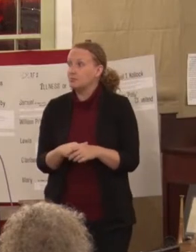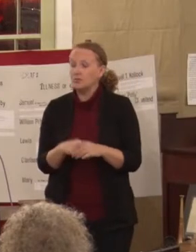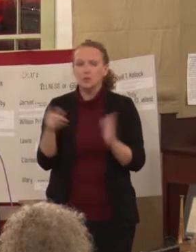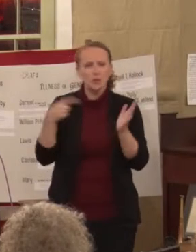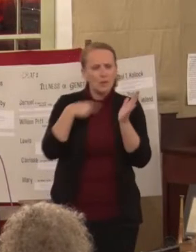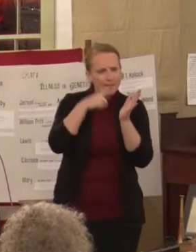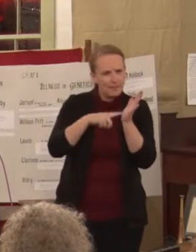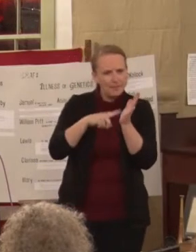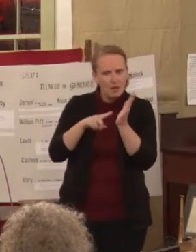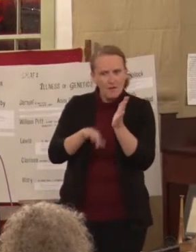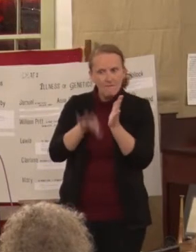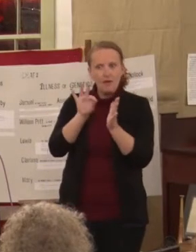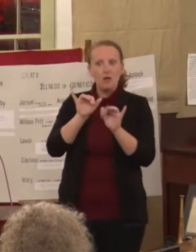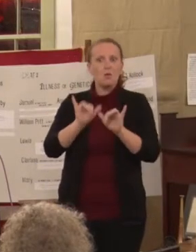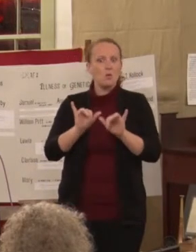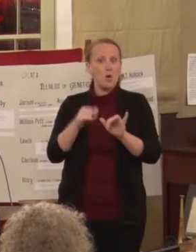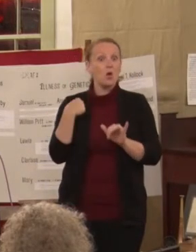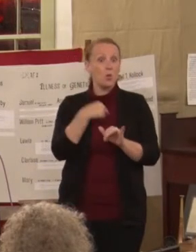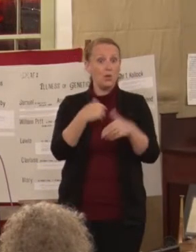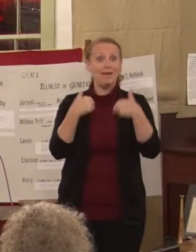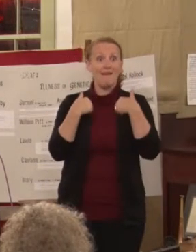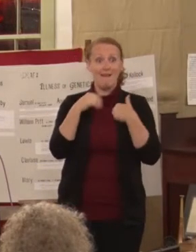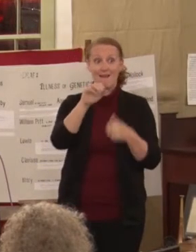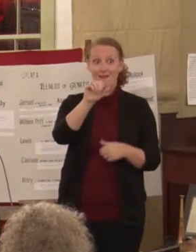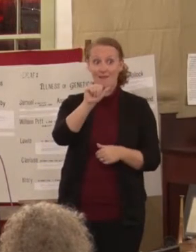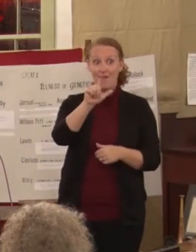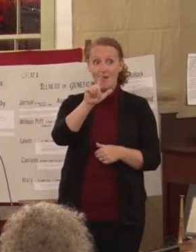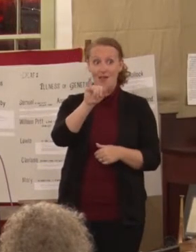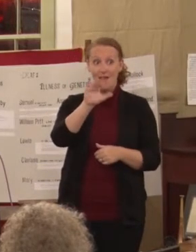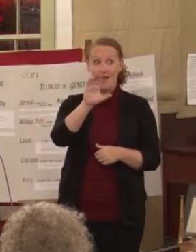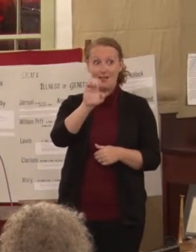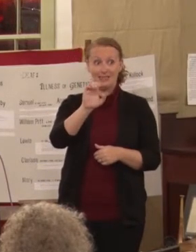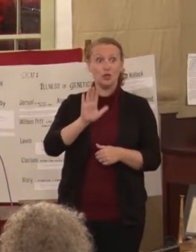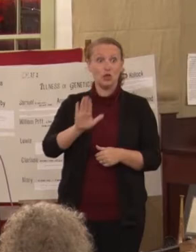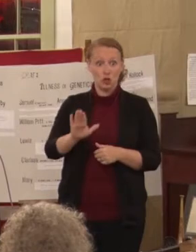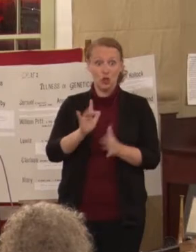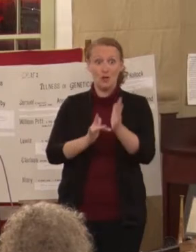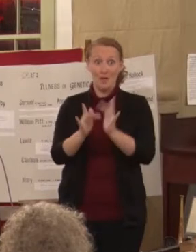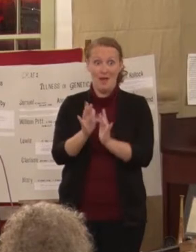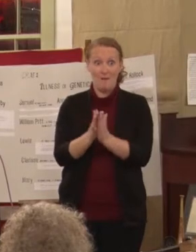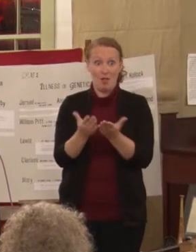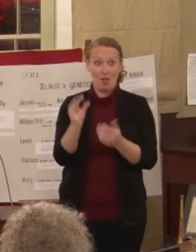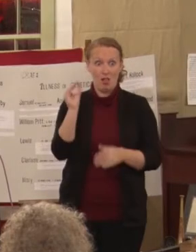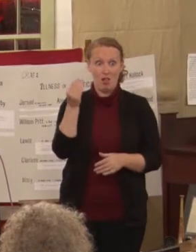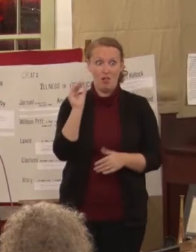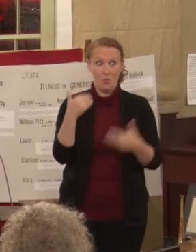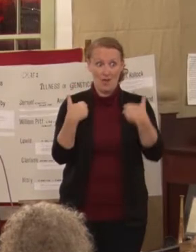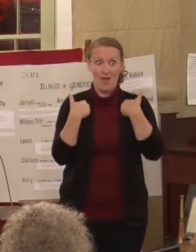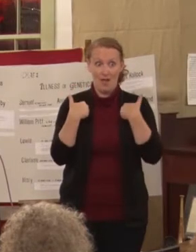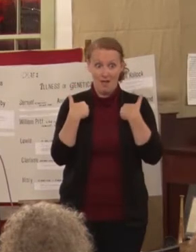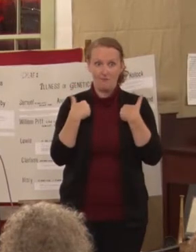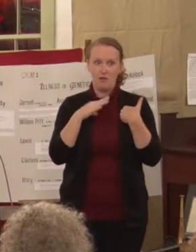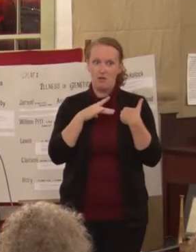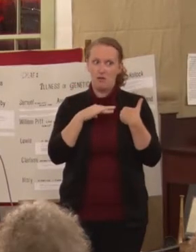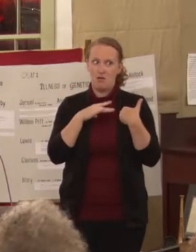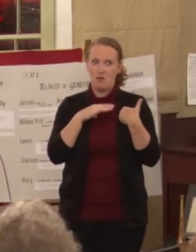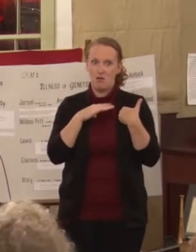we have Alice Cogswell's Bible from the school. It's really cool. And